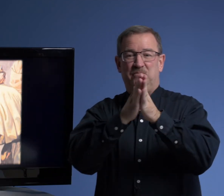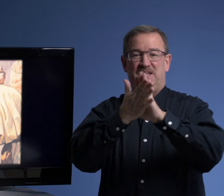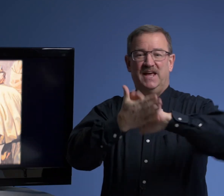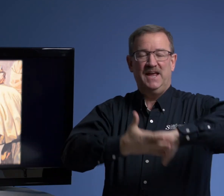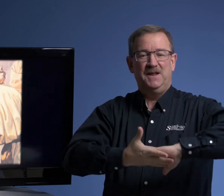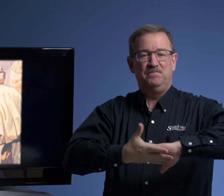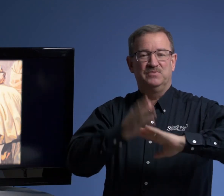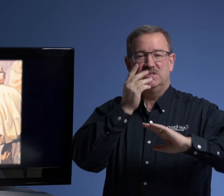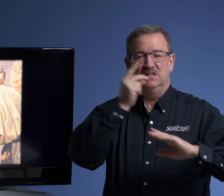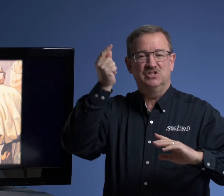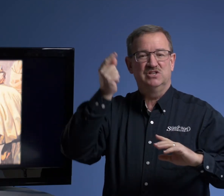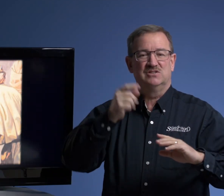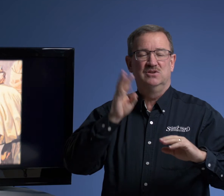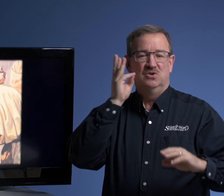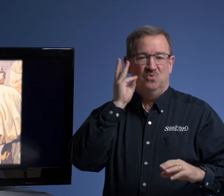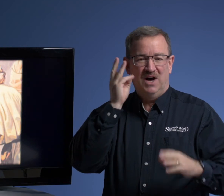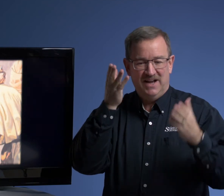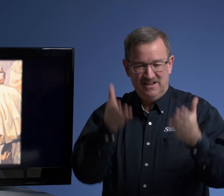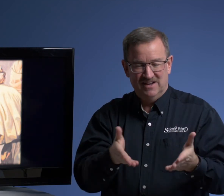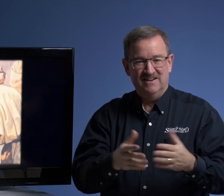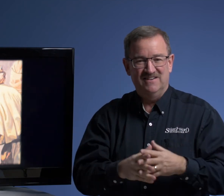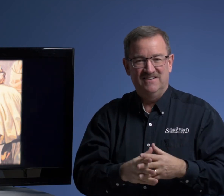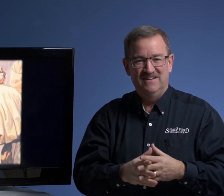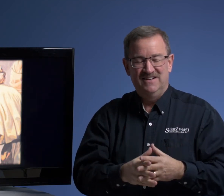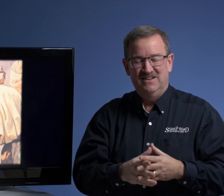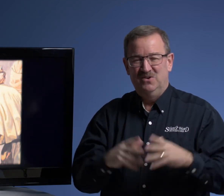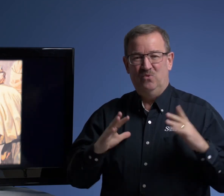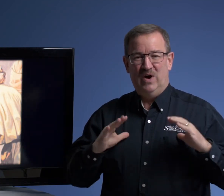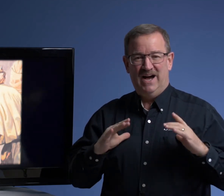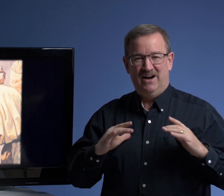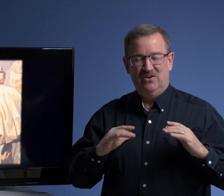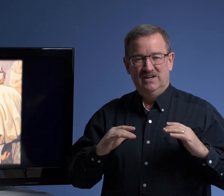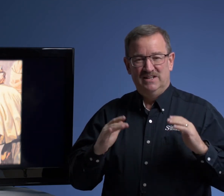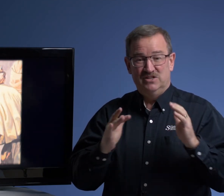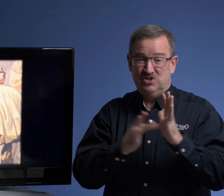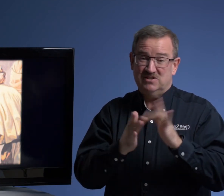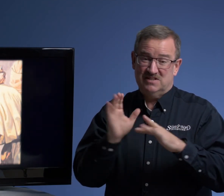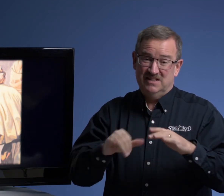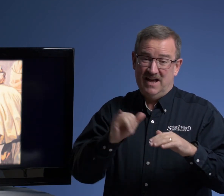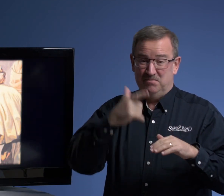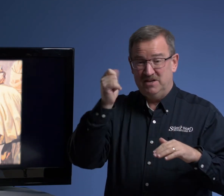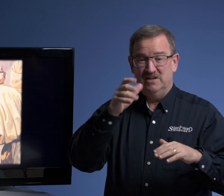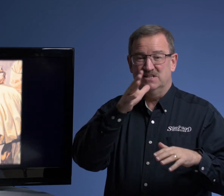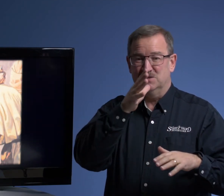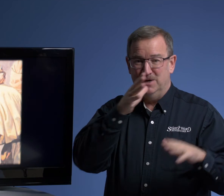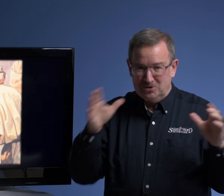became delicious wine there. Wow. Jesus did that because his mother